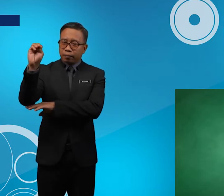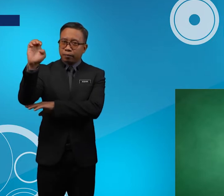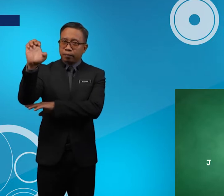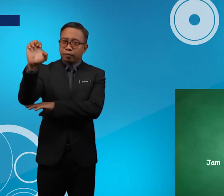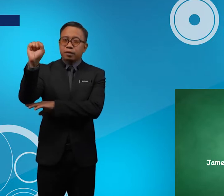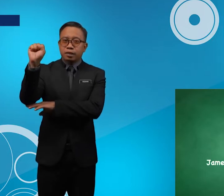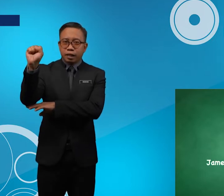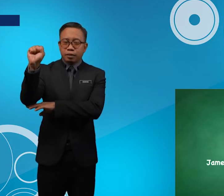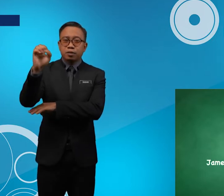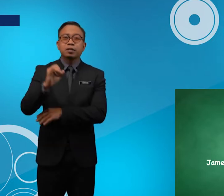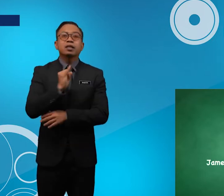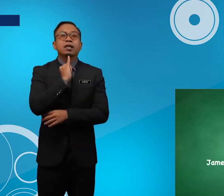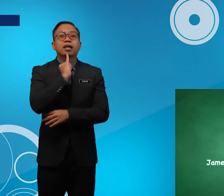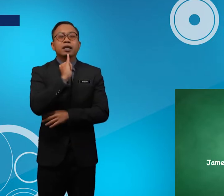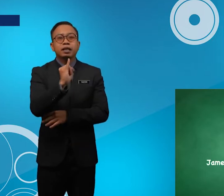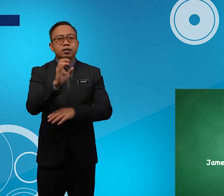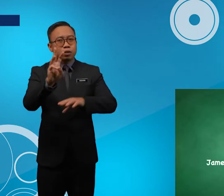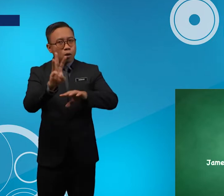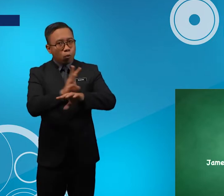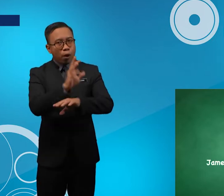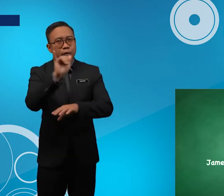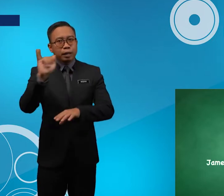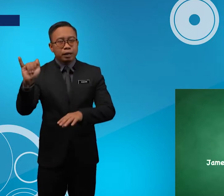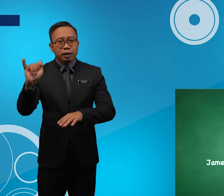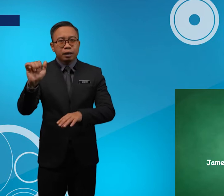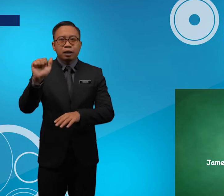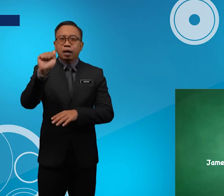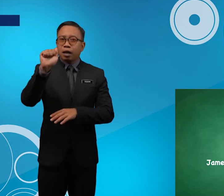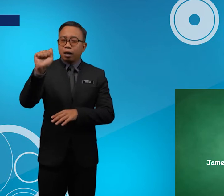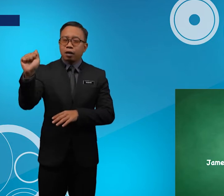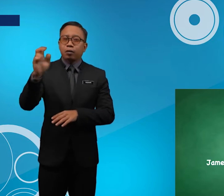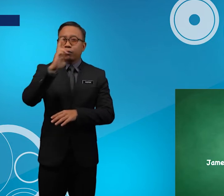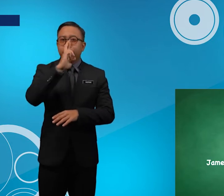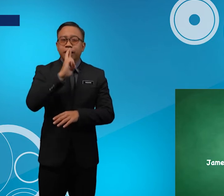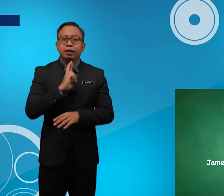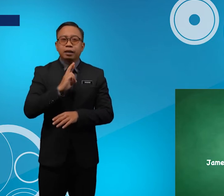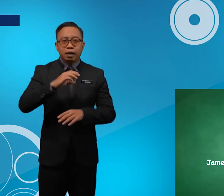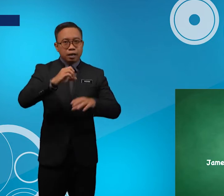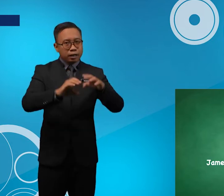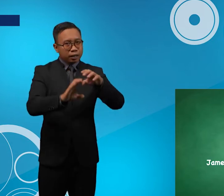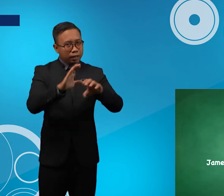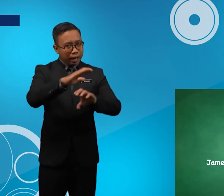James Is Wearing A Red Cap